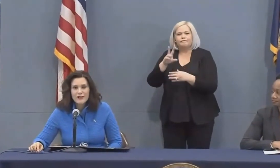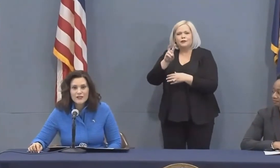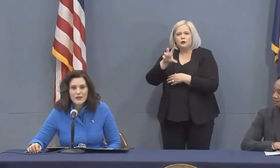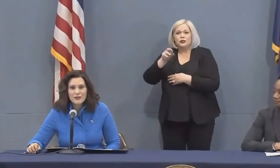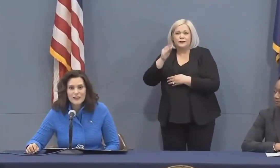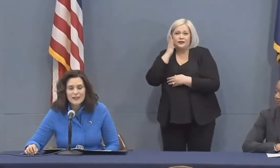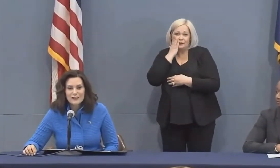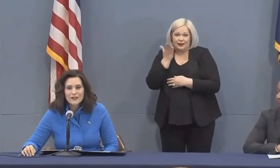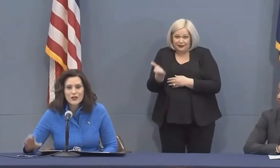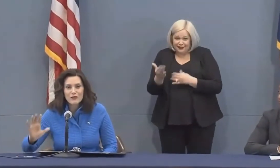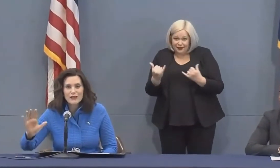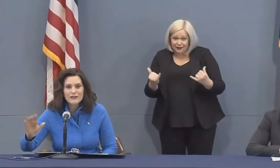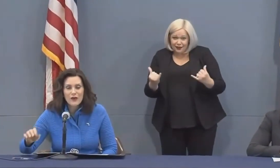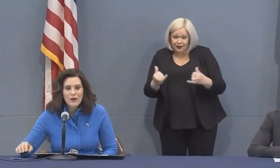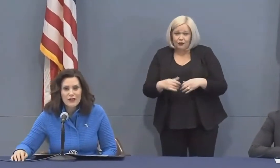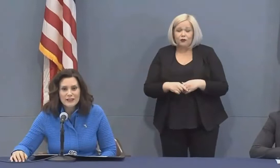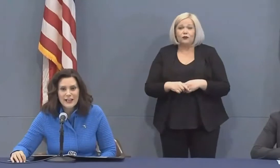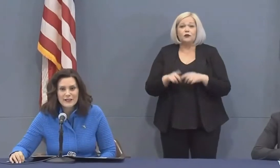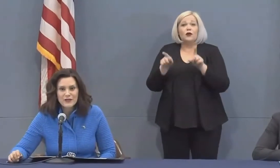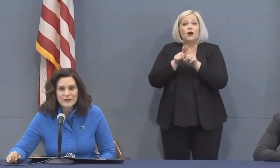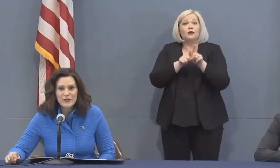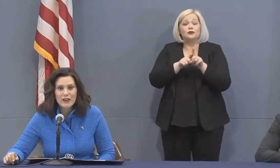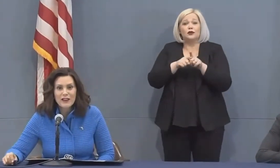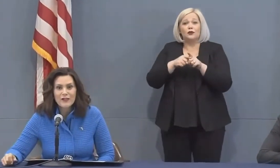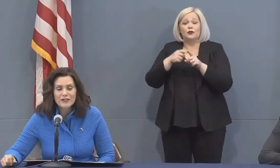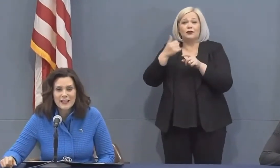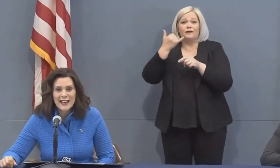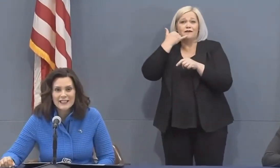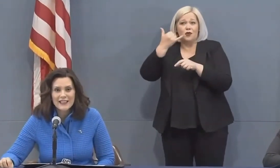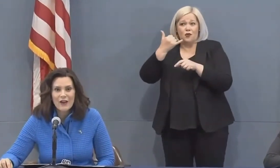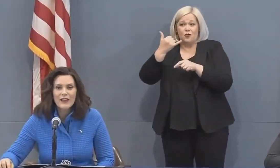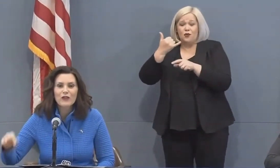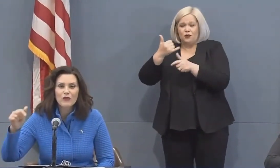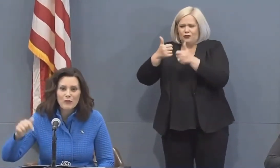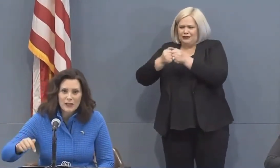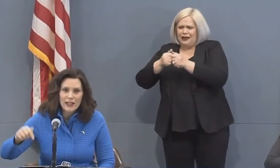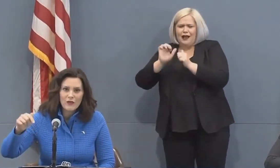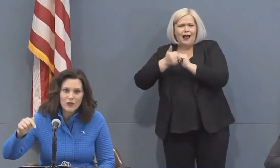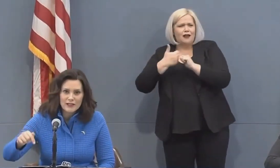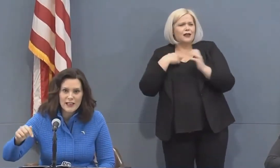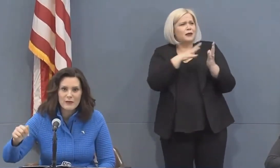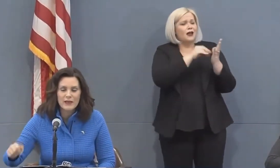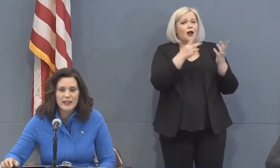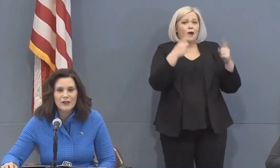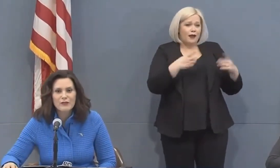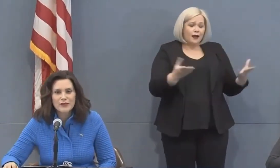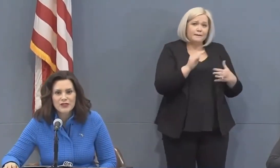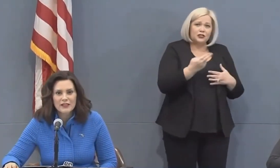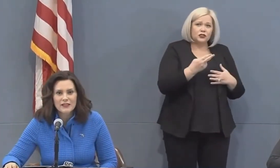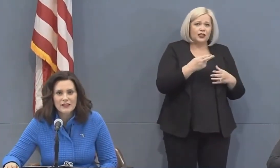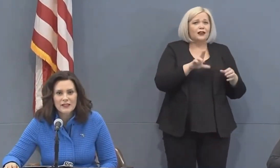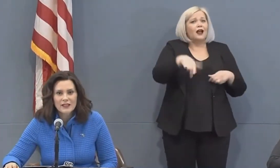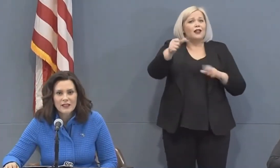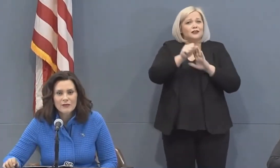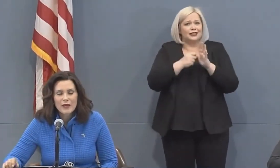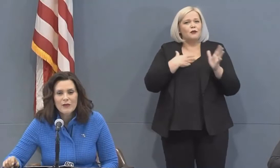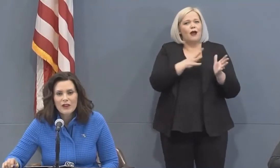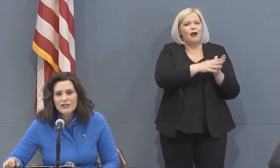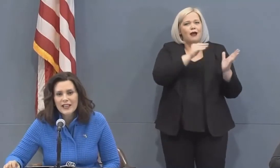He also showed me his phone, a text from someone in another state, asking how they can replicate what is happening here in Michigan.